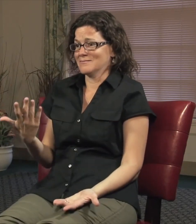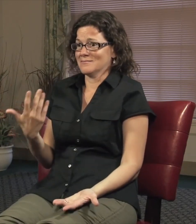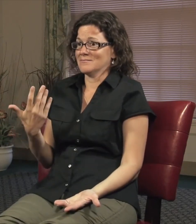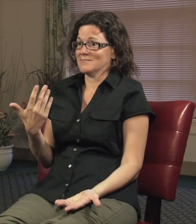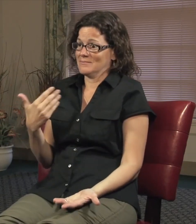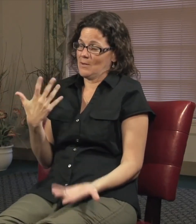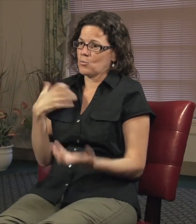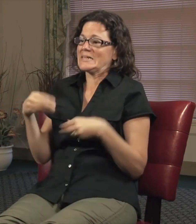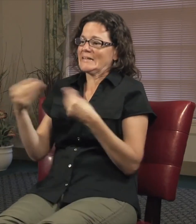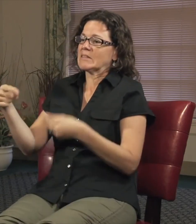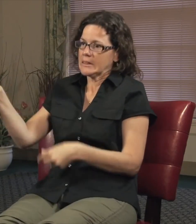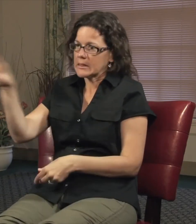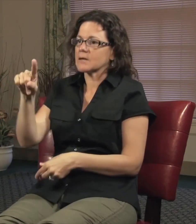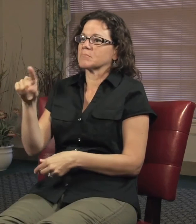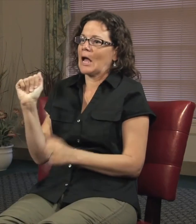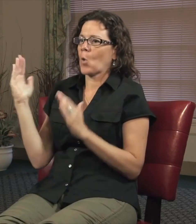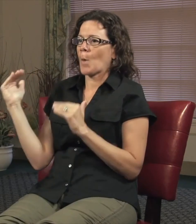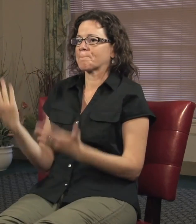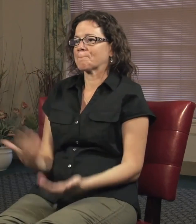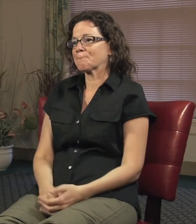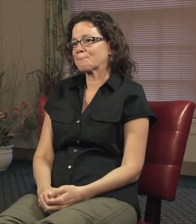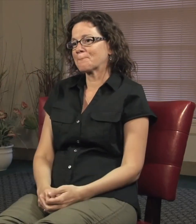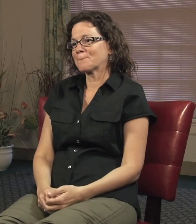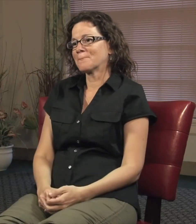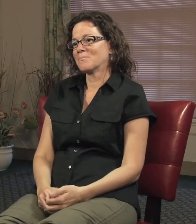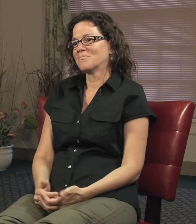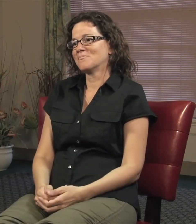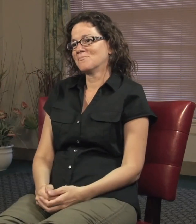If you wait, it can be too late. So I want to give other people hope.